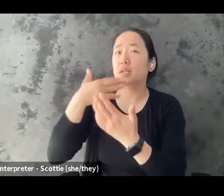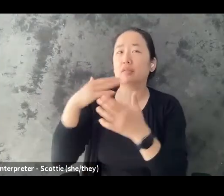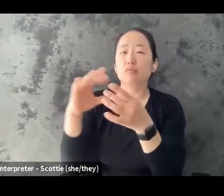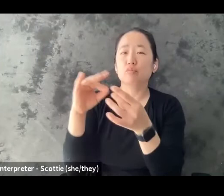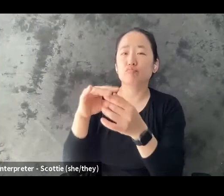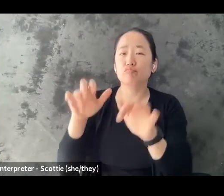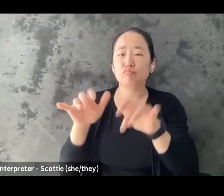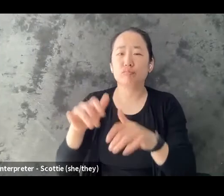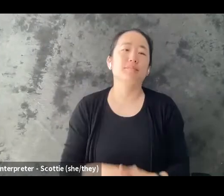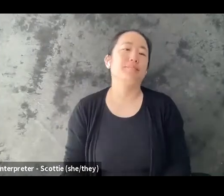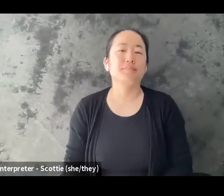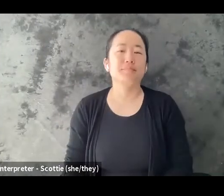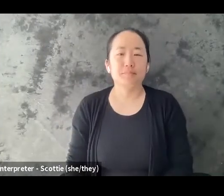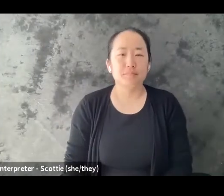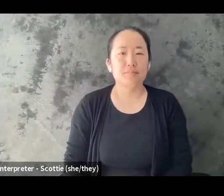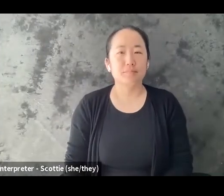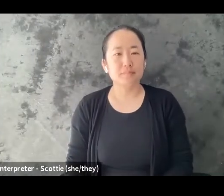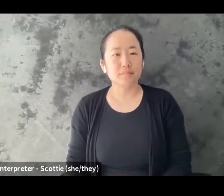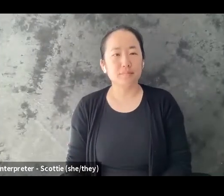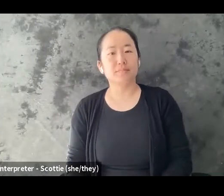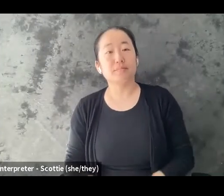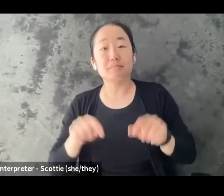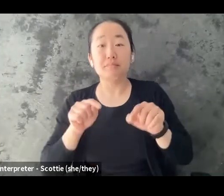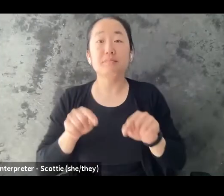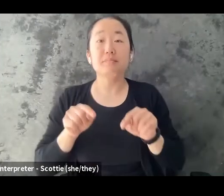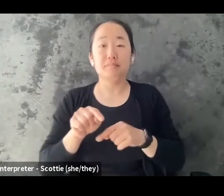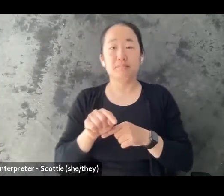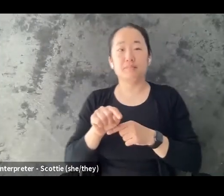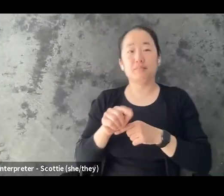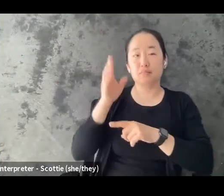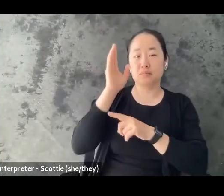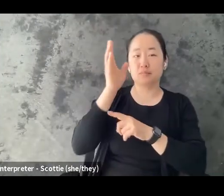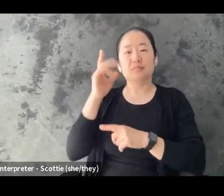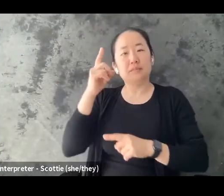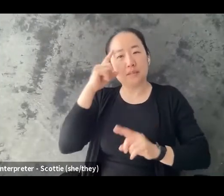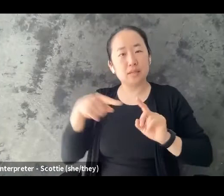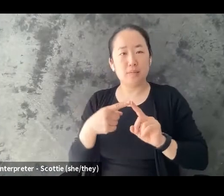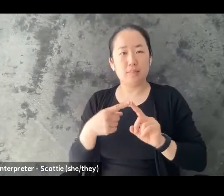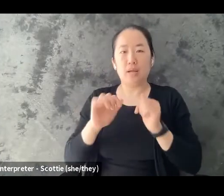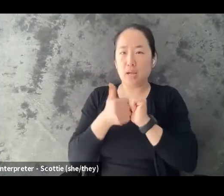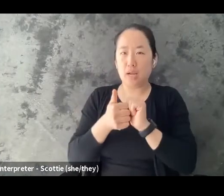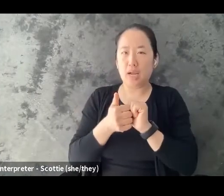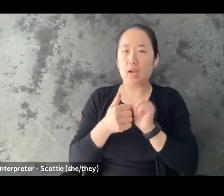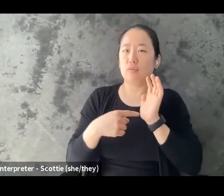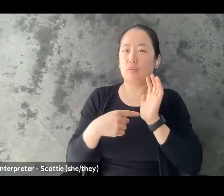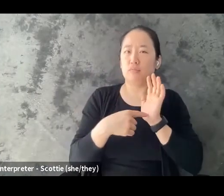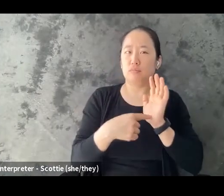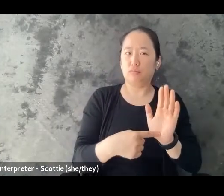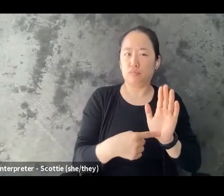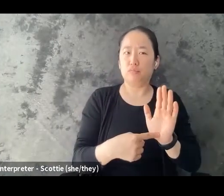And while this webinar is about thinking about the choice of sharing, please know that you're allowed to choose that you don't want